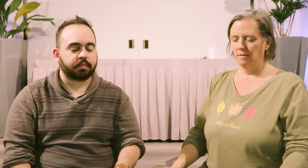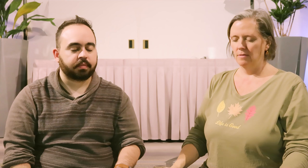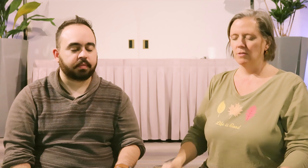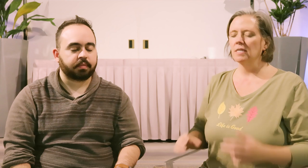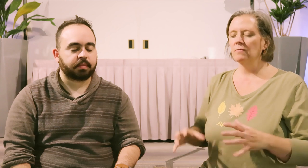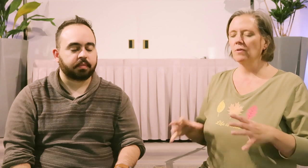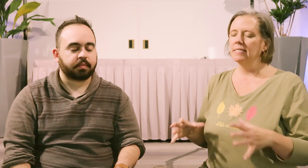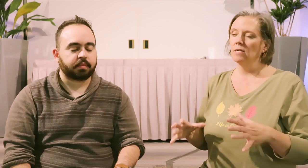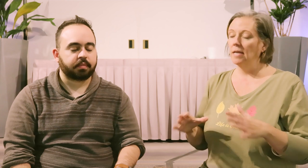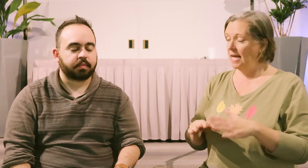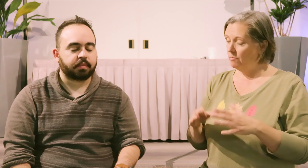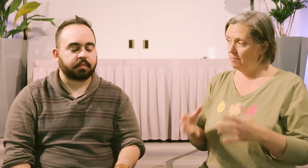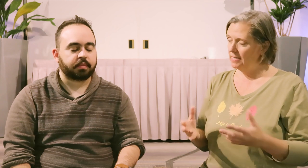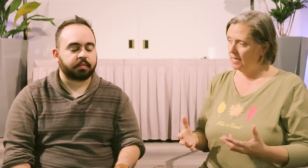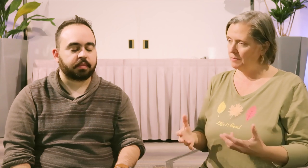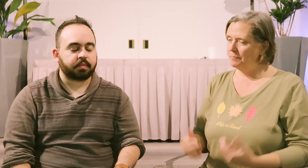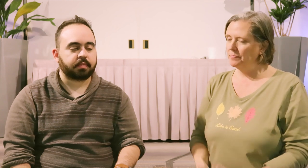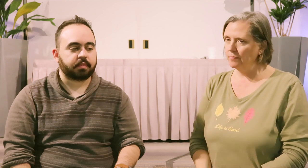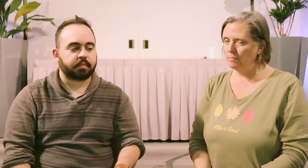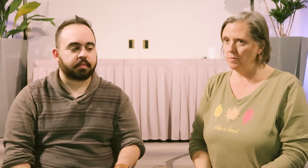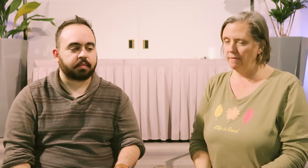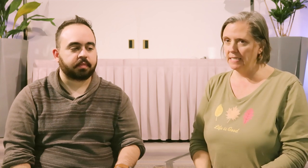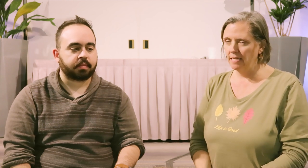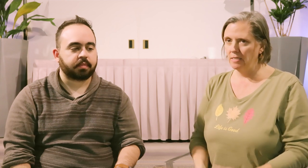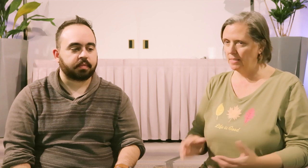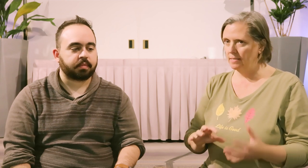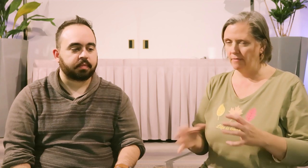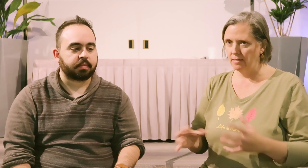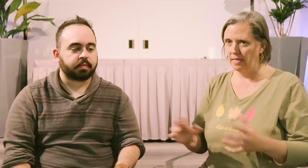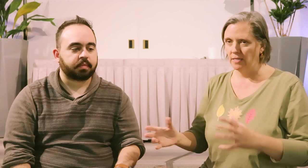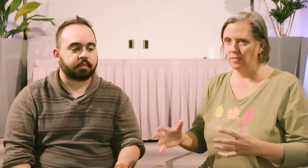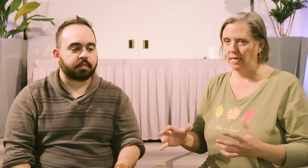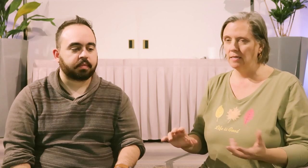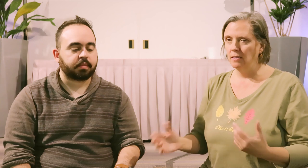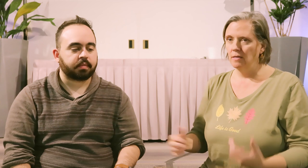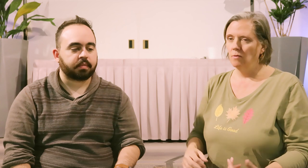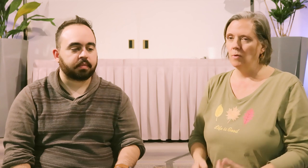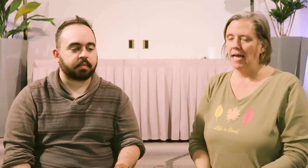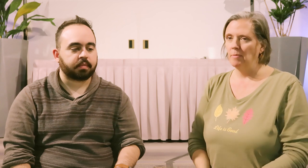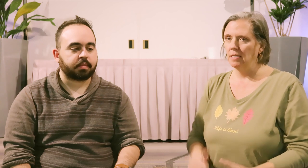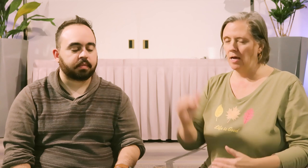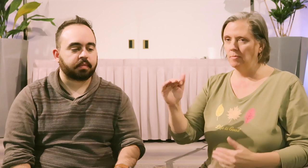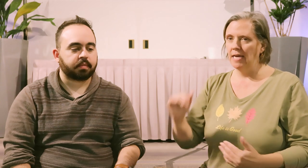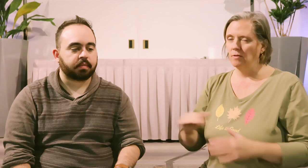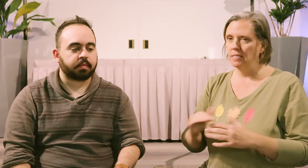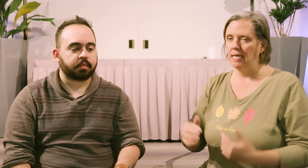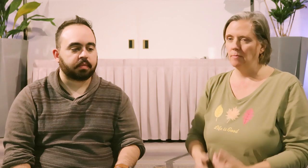So just focusing on I haven't met my son. Intensity was a seven. I think you said what happened. Up, down are the same.